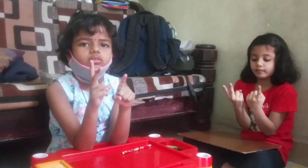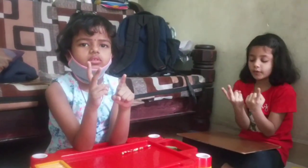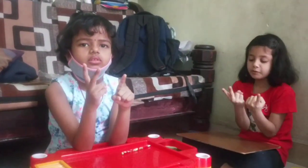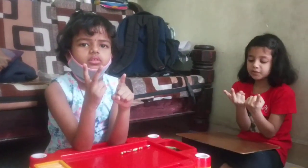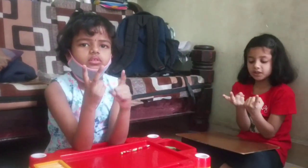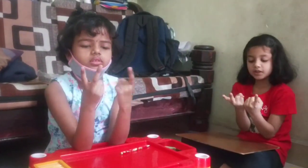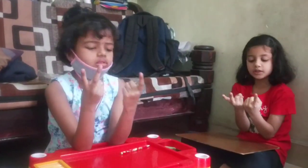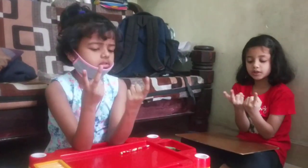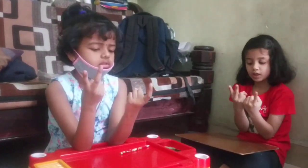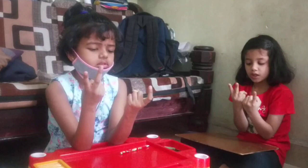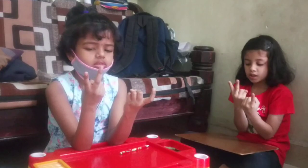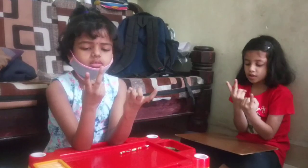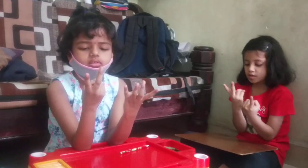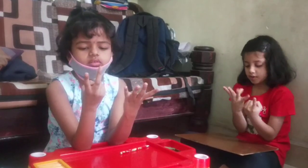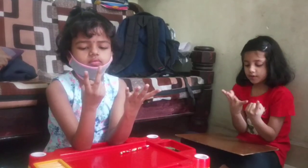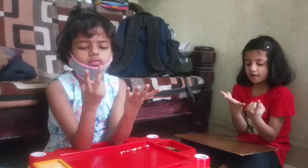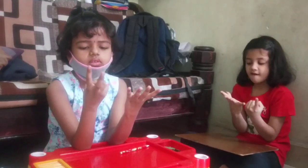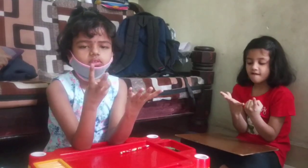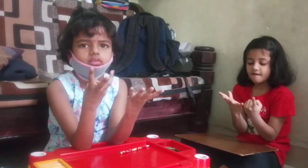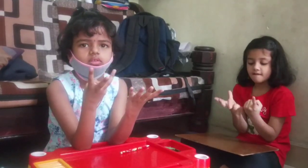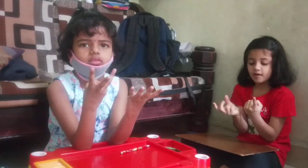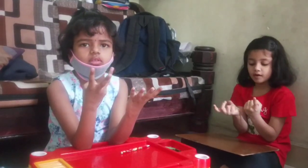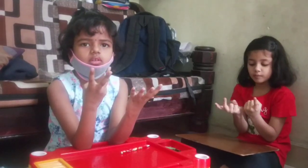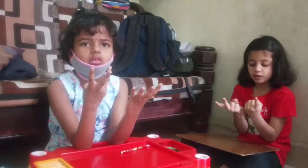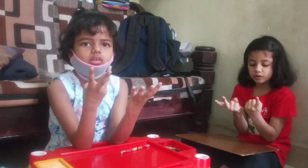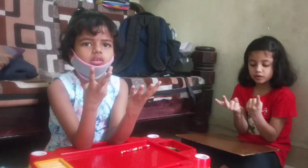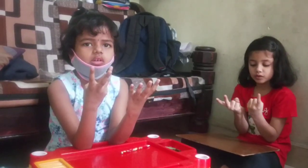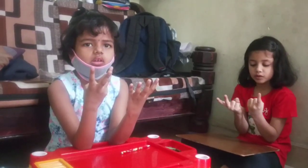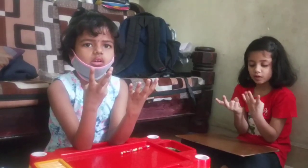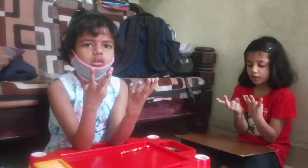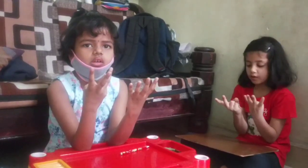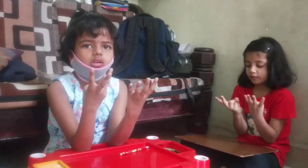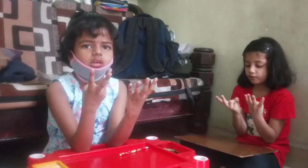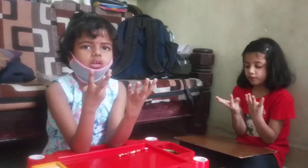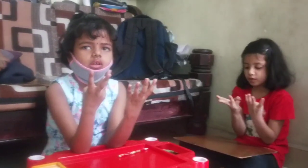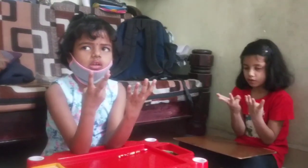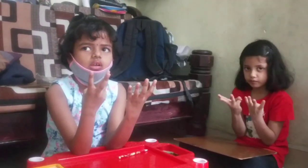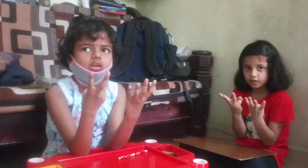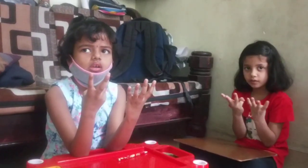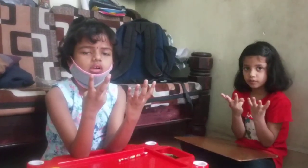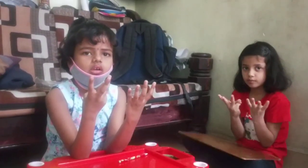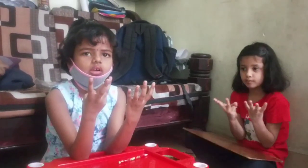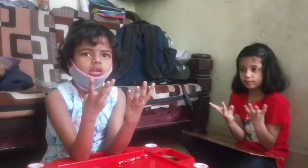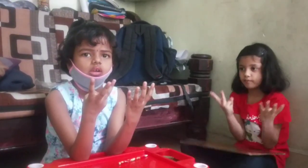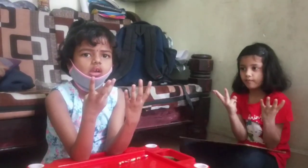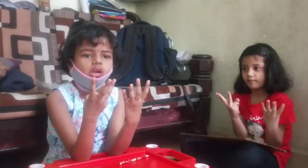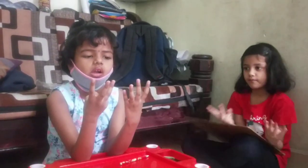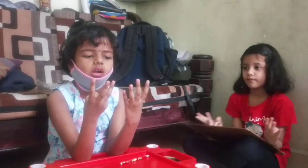plus